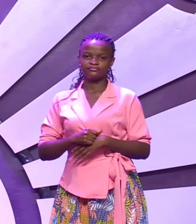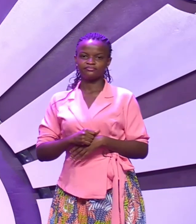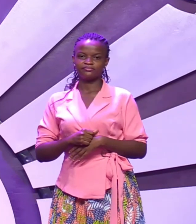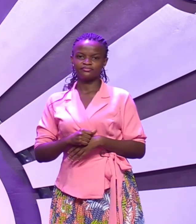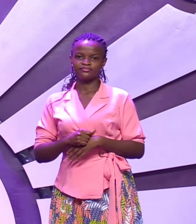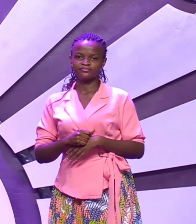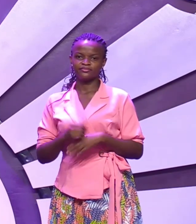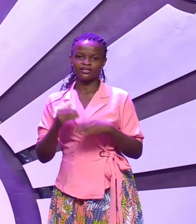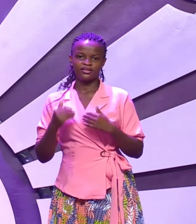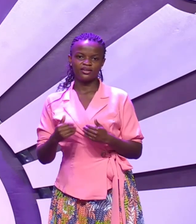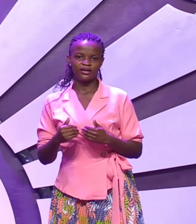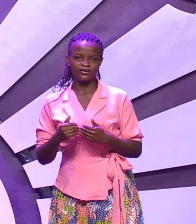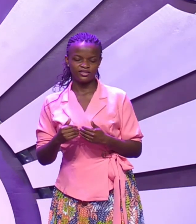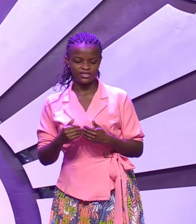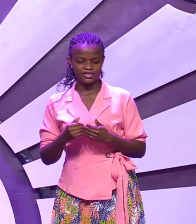so they held back the